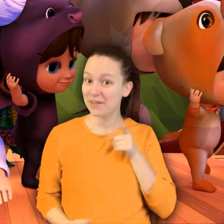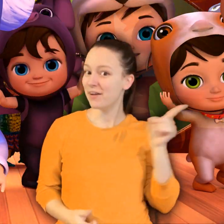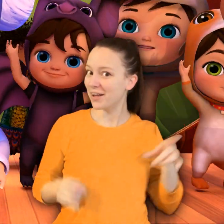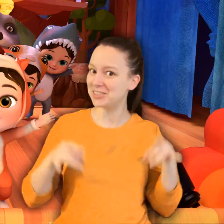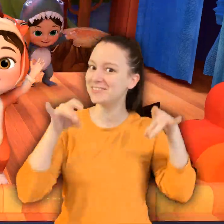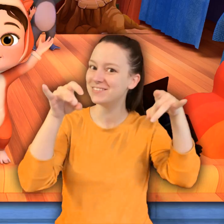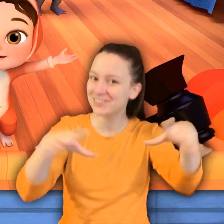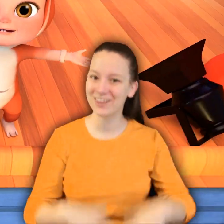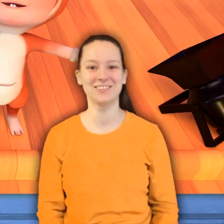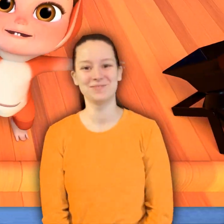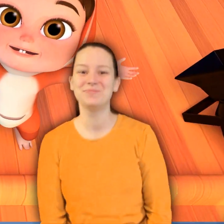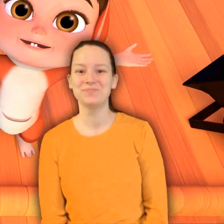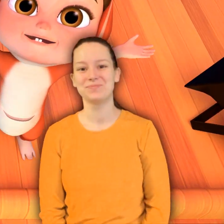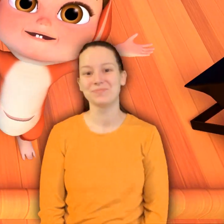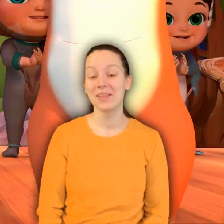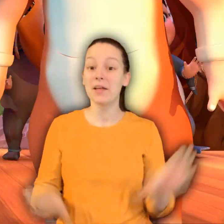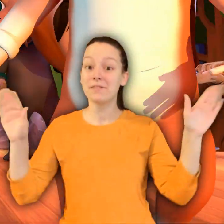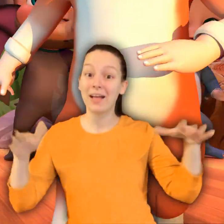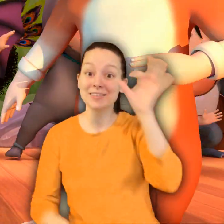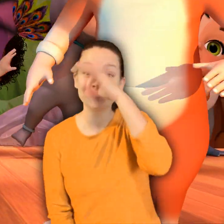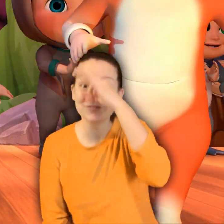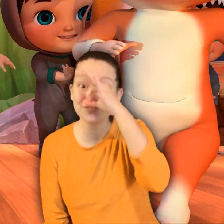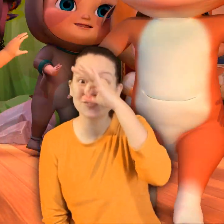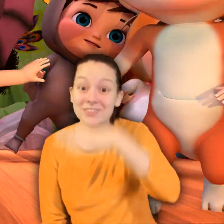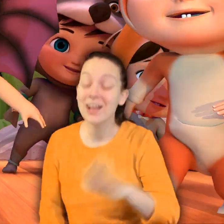Live in Australia With flying foxes too